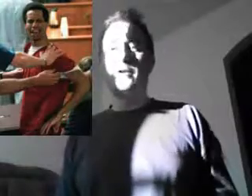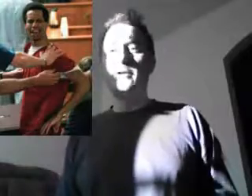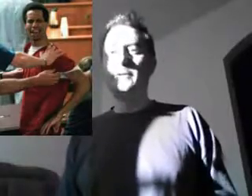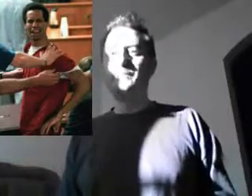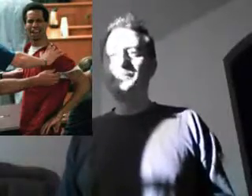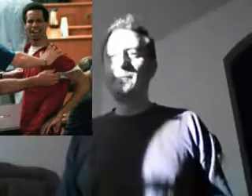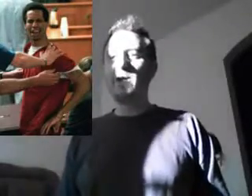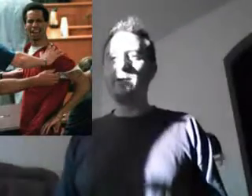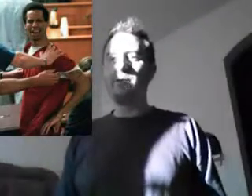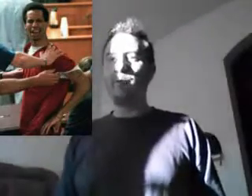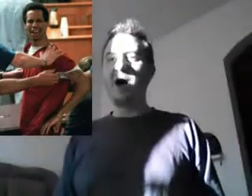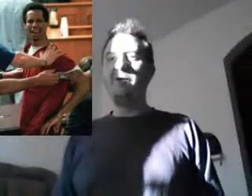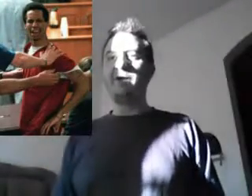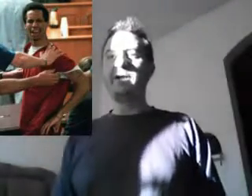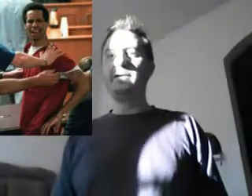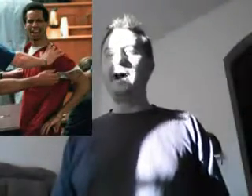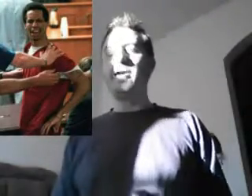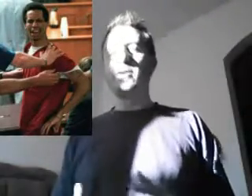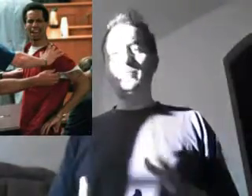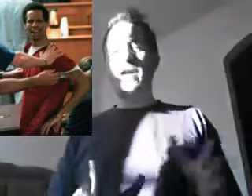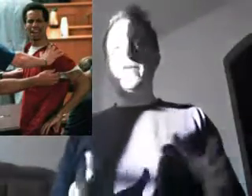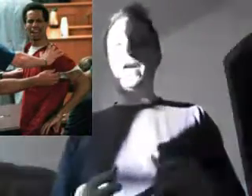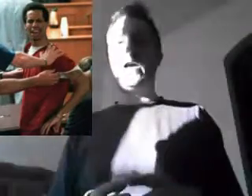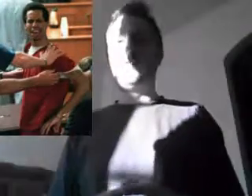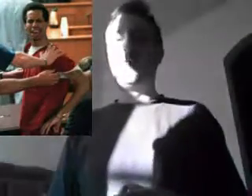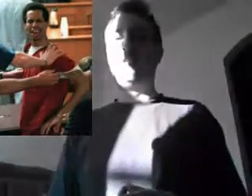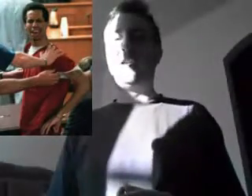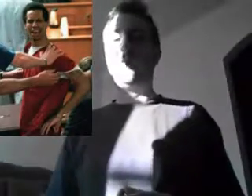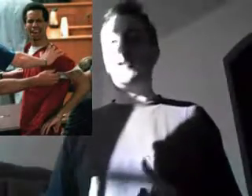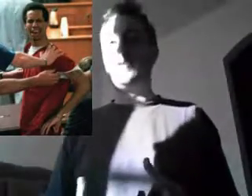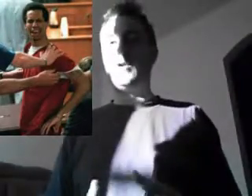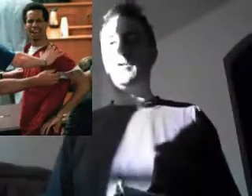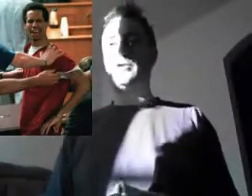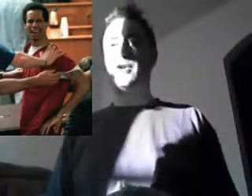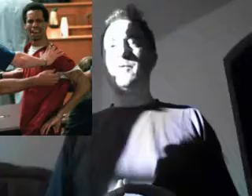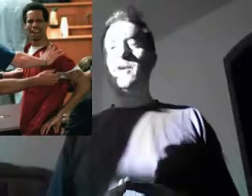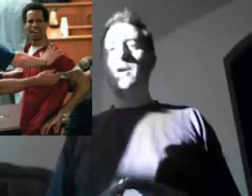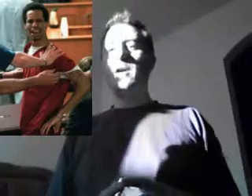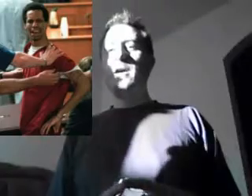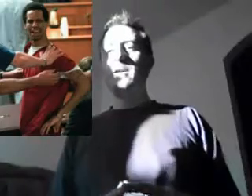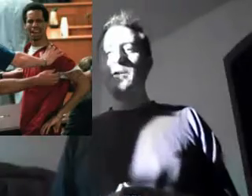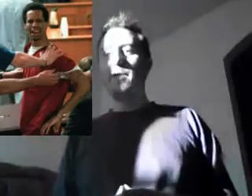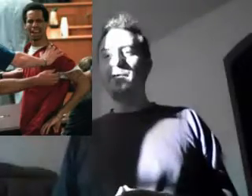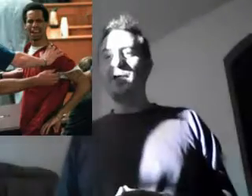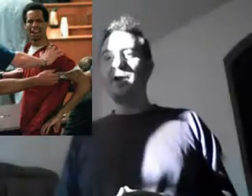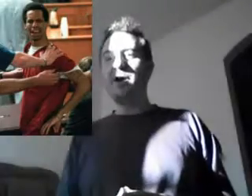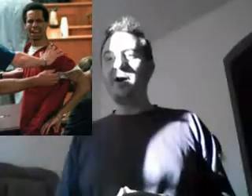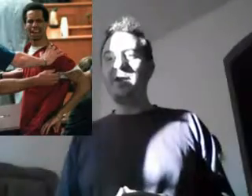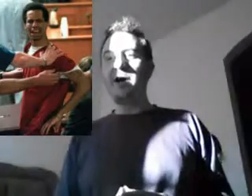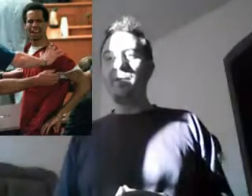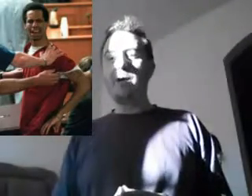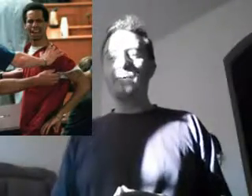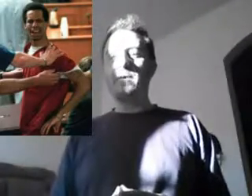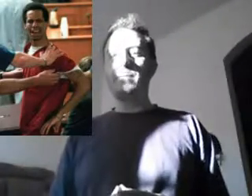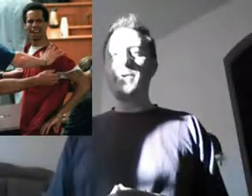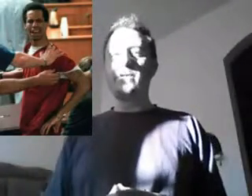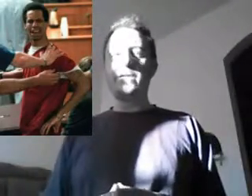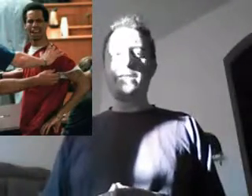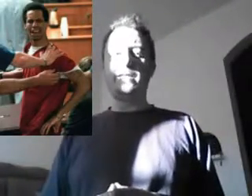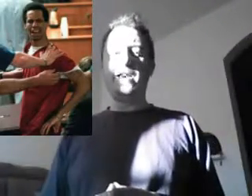poverty. I don't know. I think I even read that he was abused. So, you know, yeah, probably, but he's